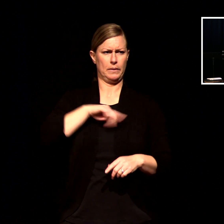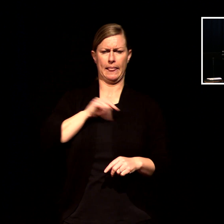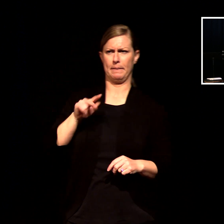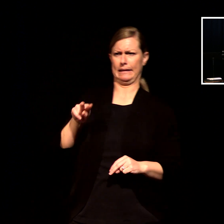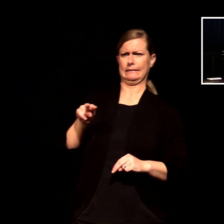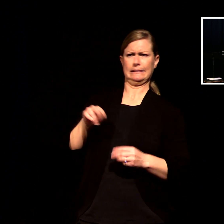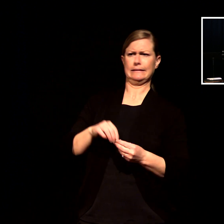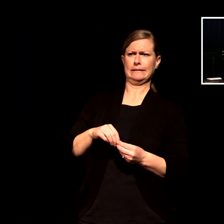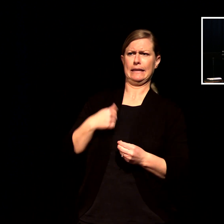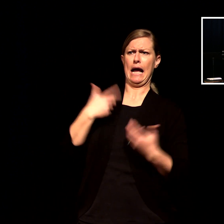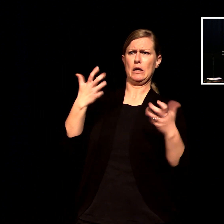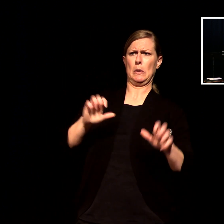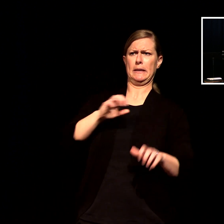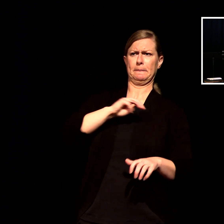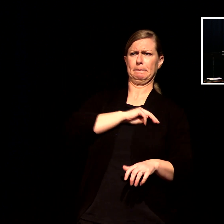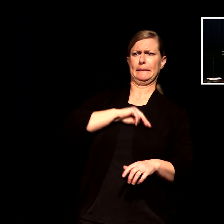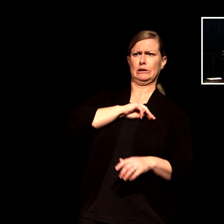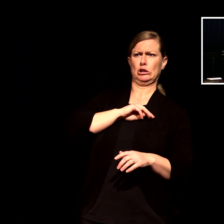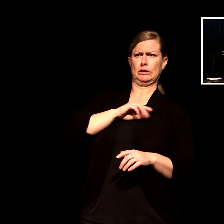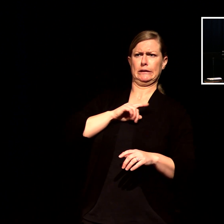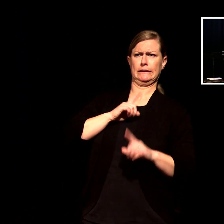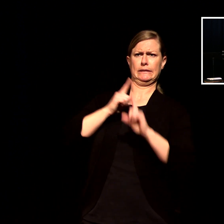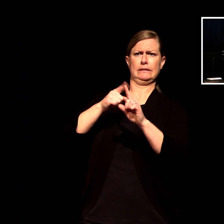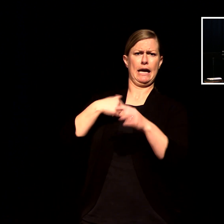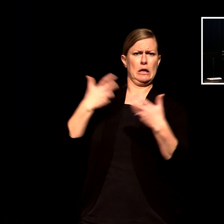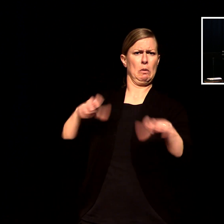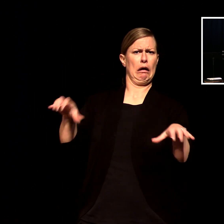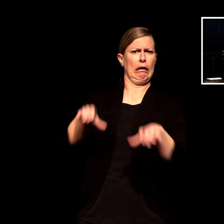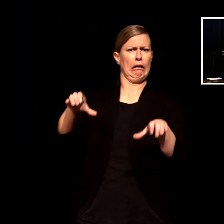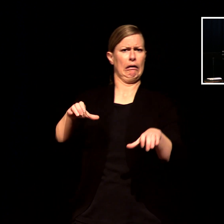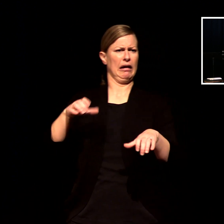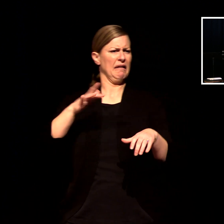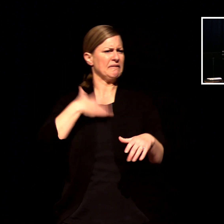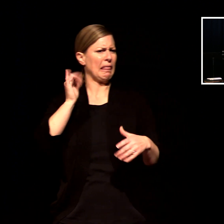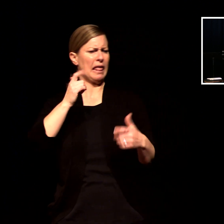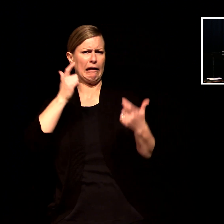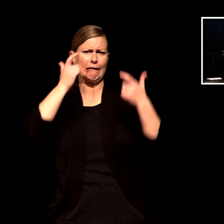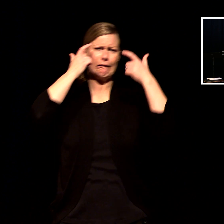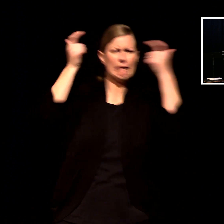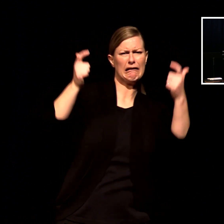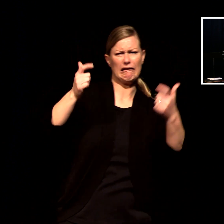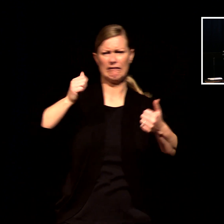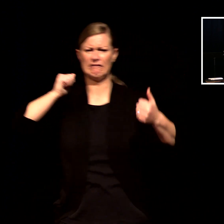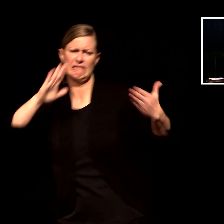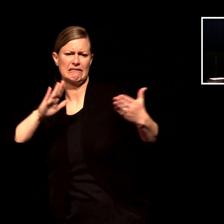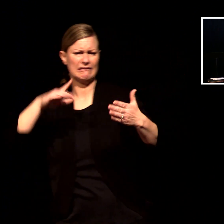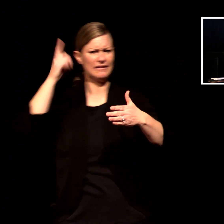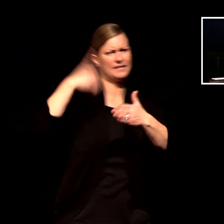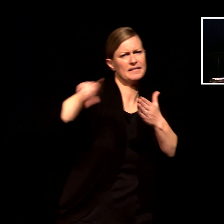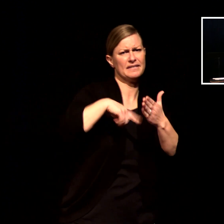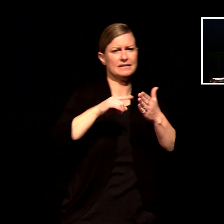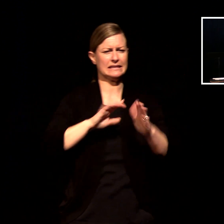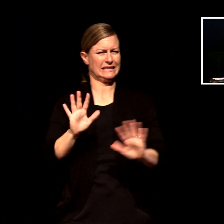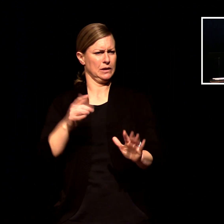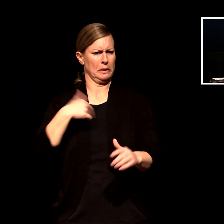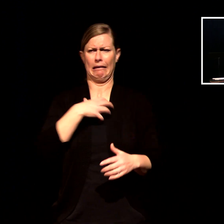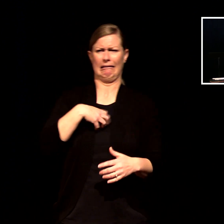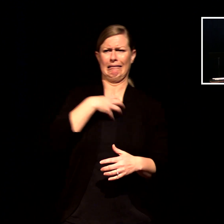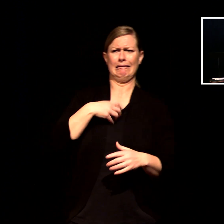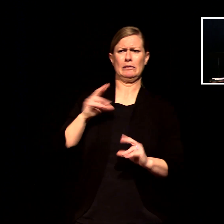like it because it's confrontational it feels like it's finger pointing its arrogance its superiority and because of our distaste for